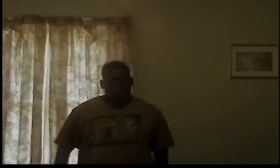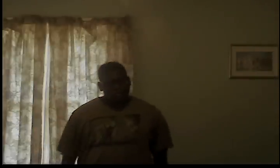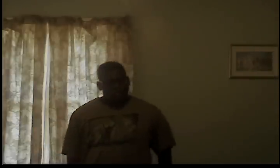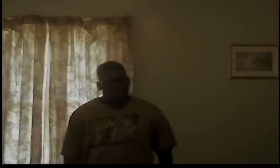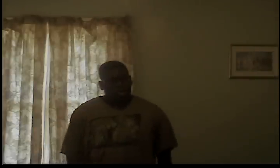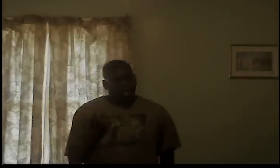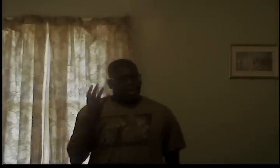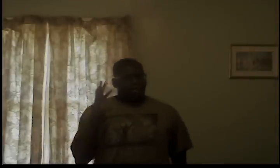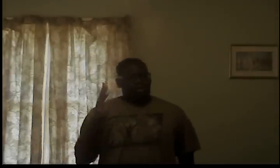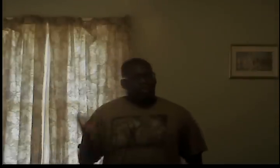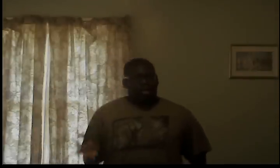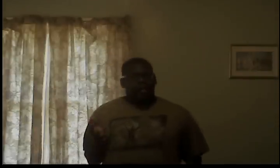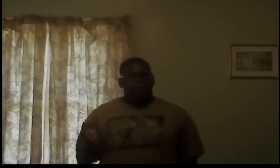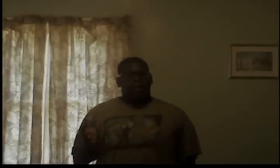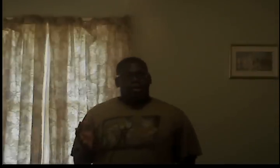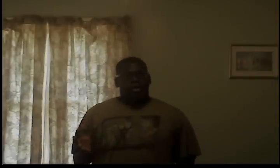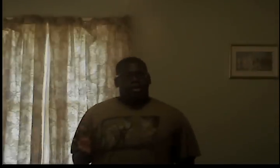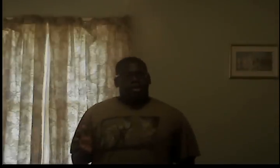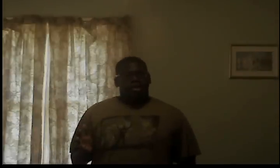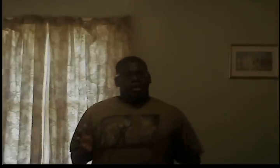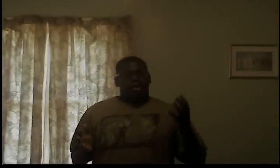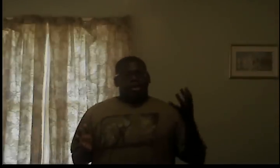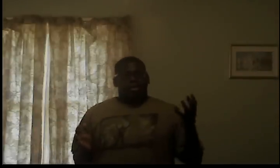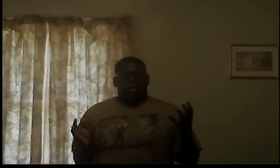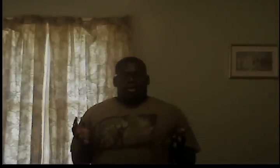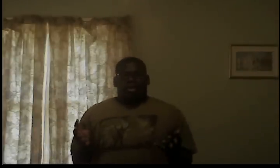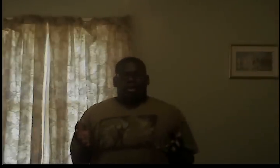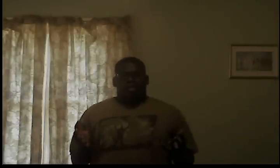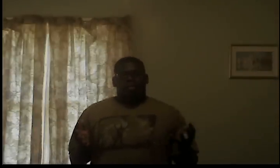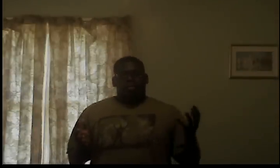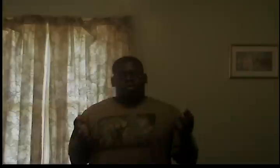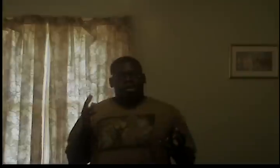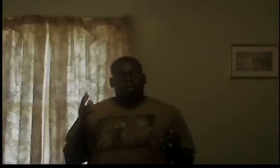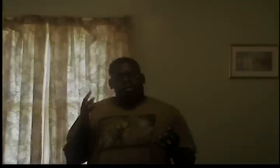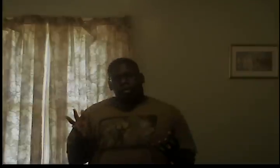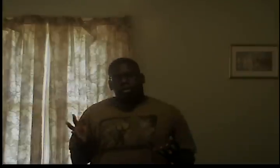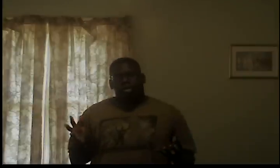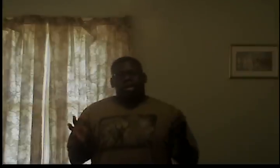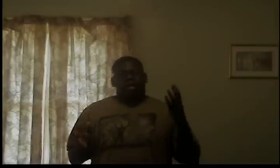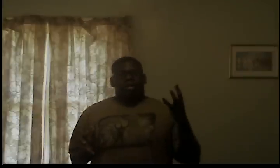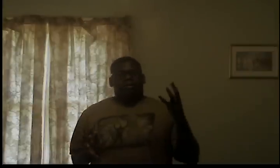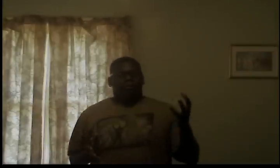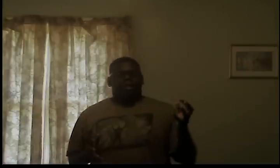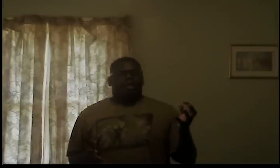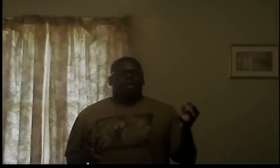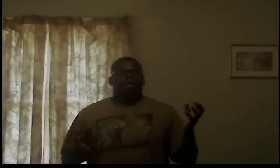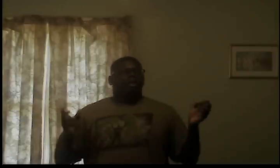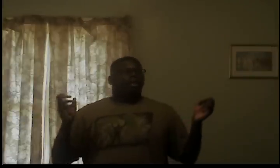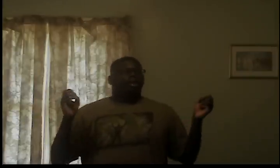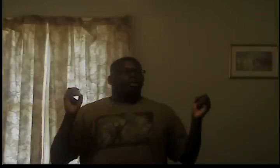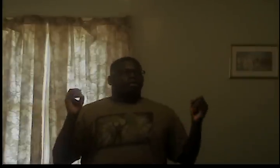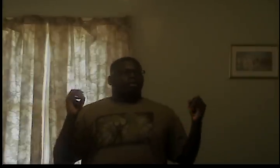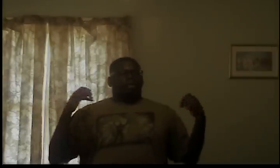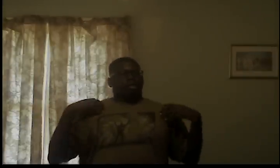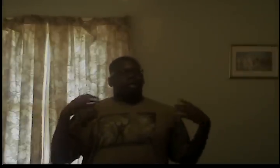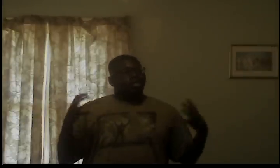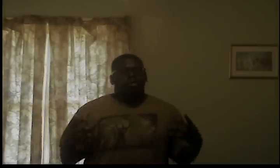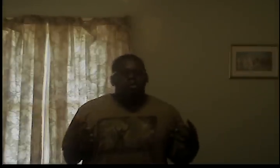whole how online bullying is the same or even worse than freaking just in school